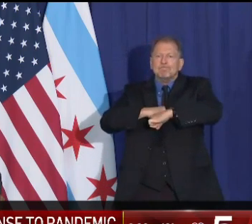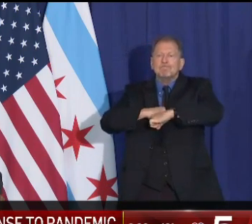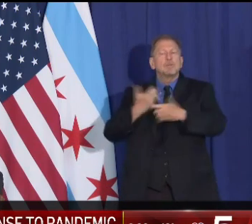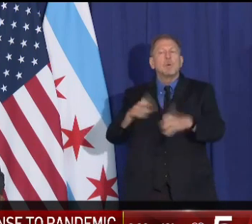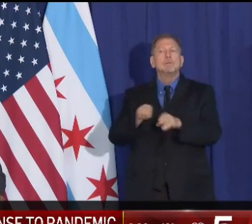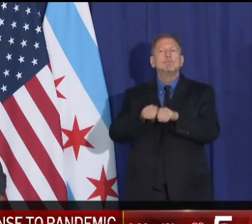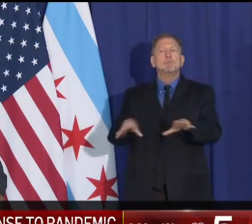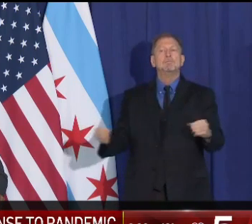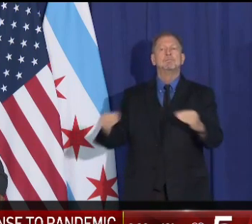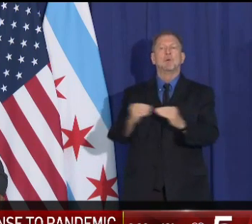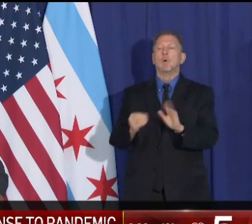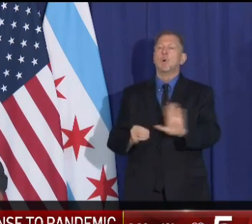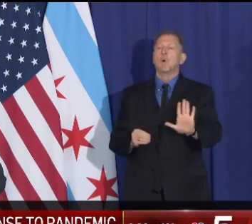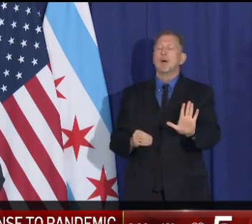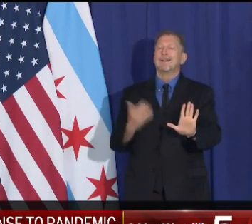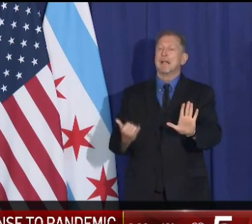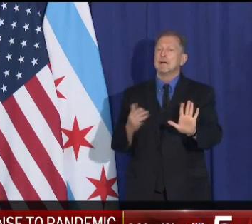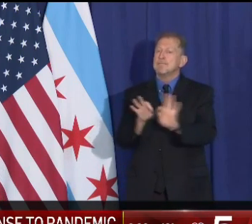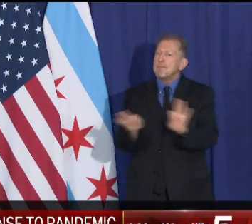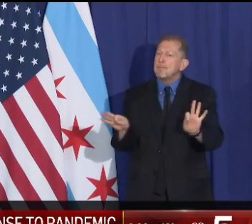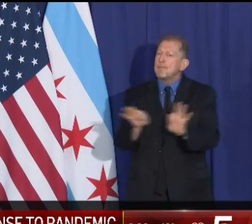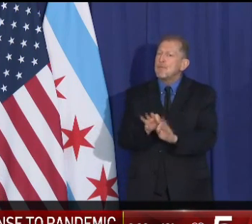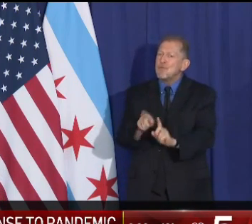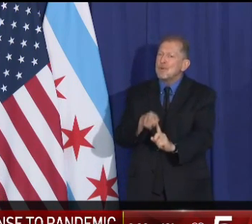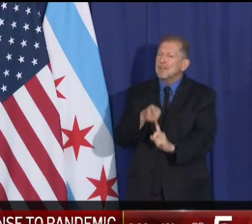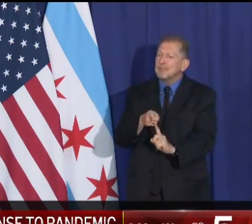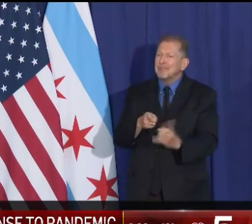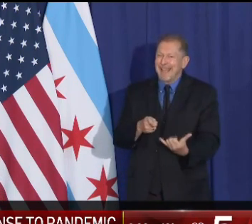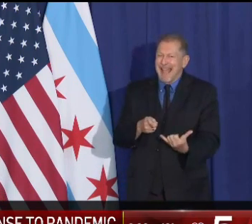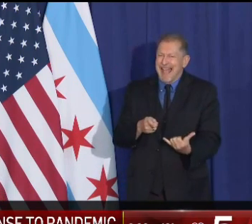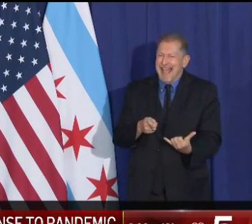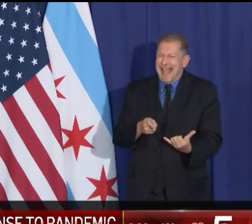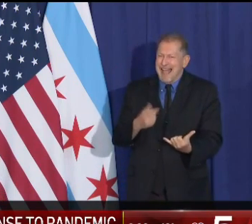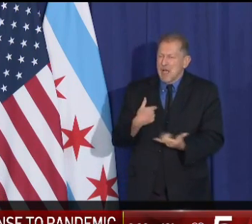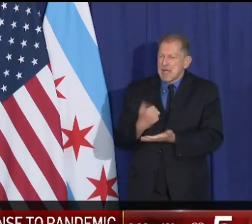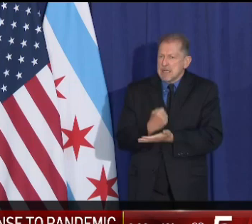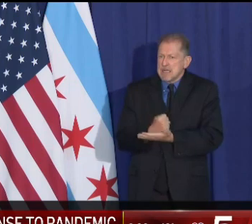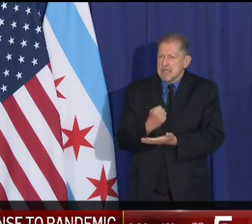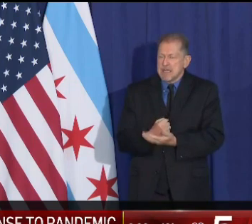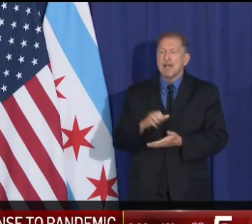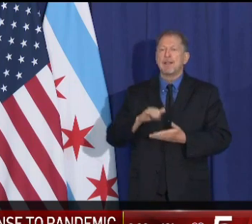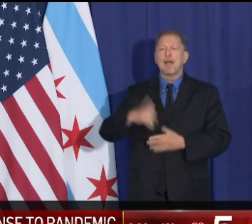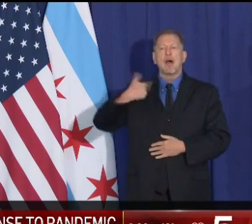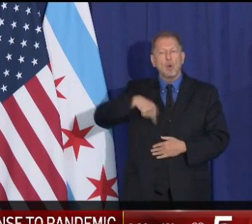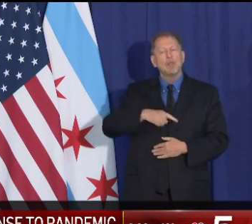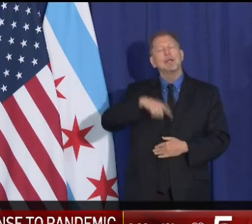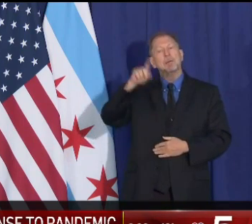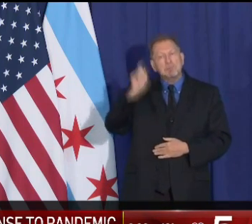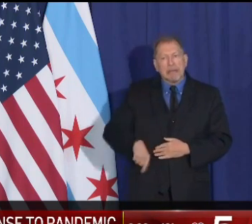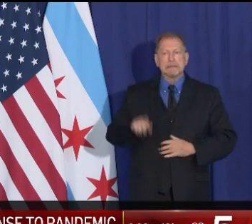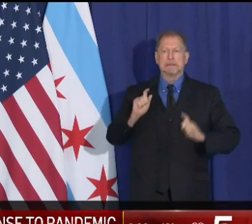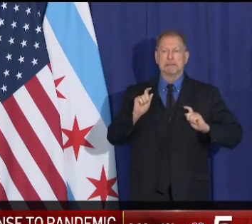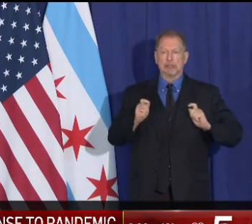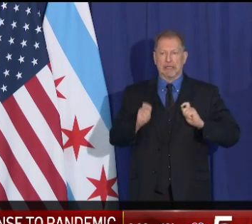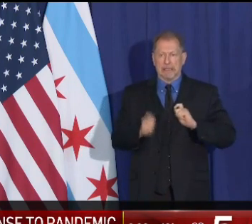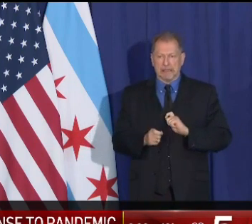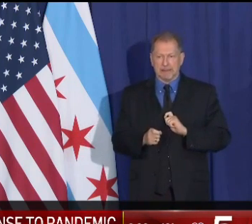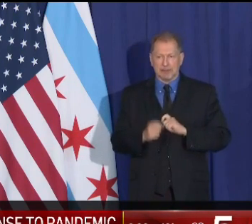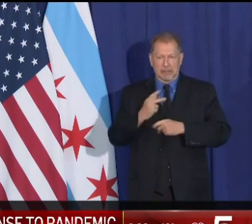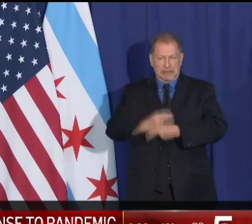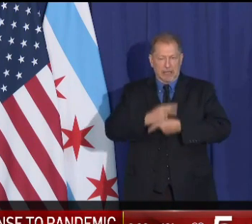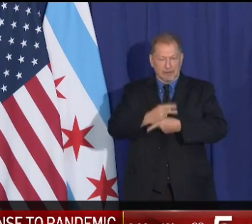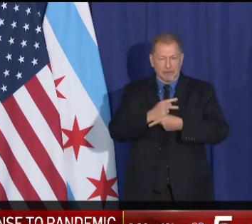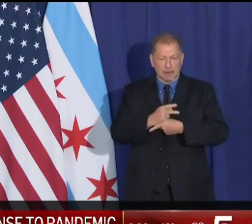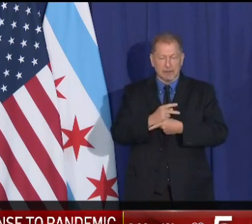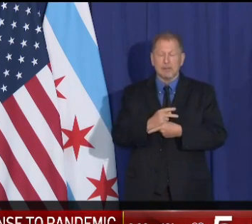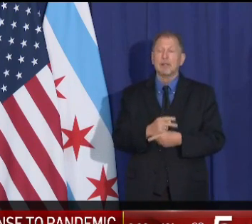This is a critical inflection point and a time for us now to make some changes. And on this point, I want to be very,